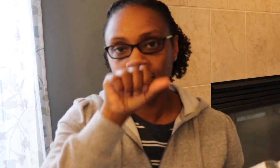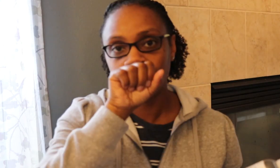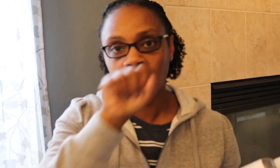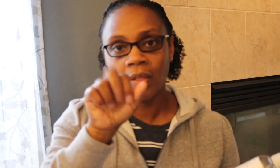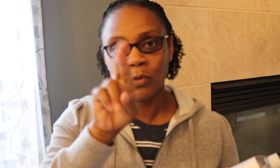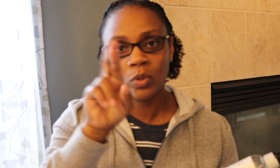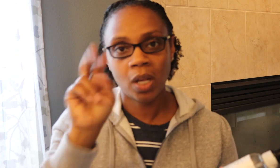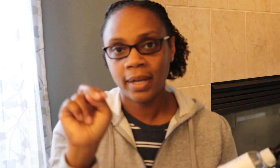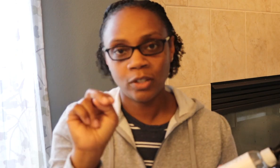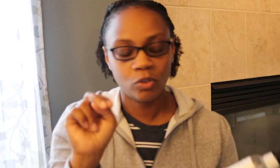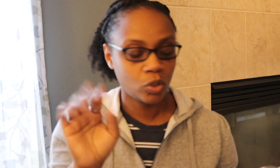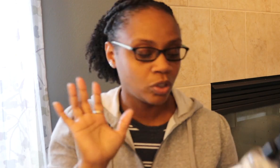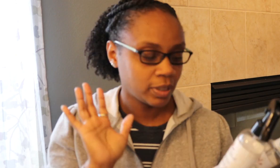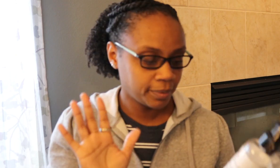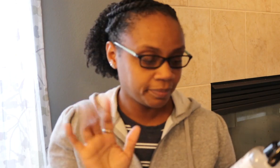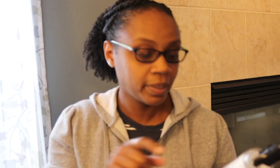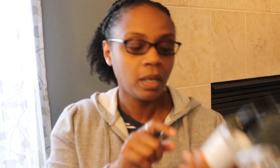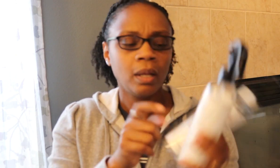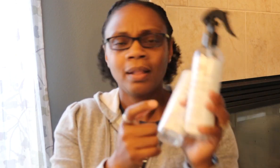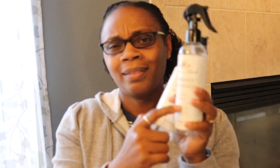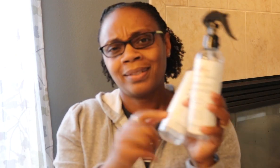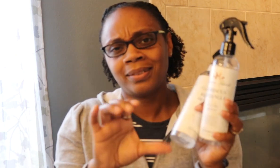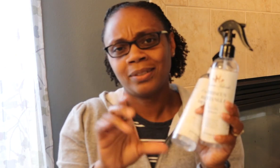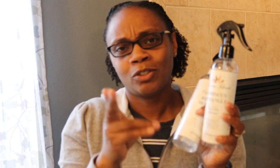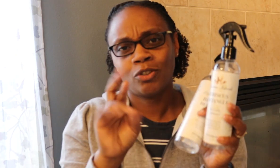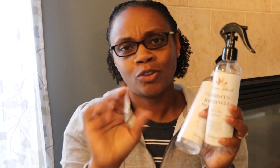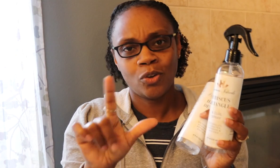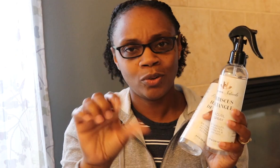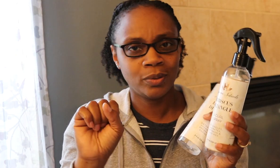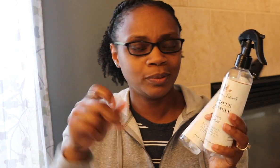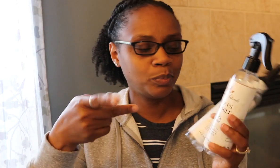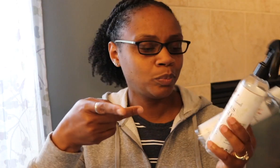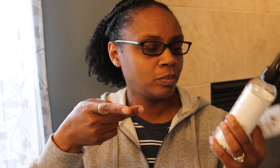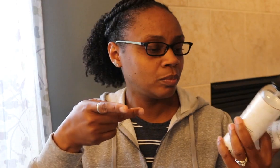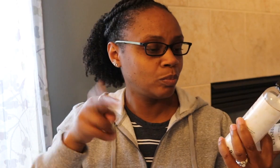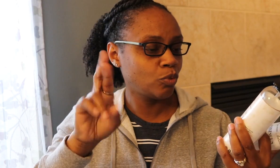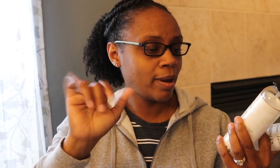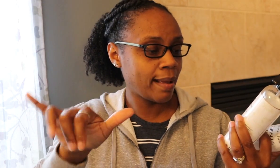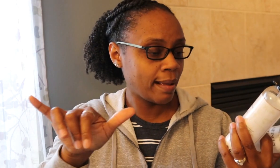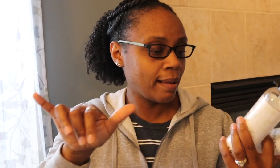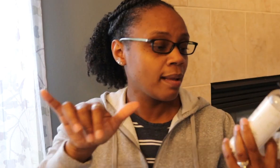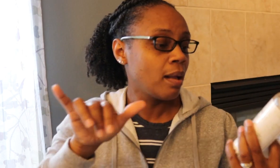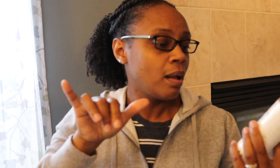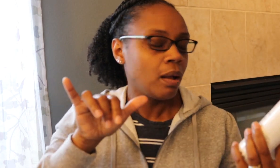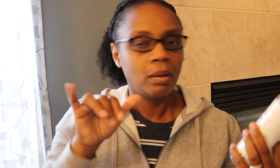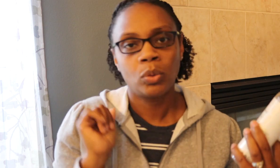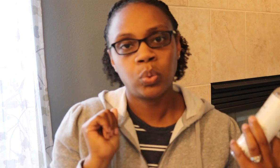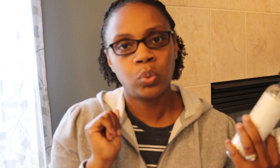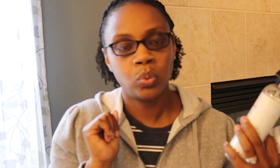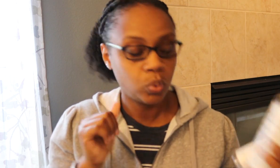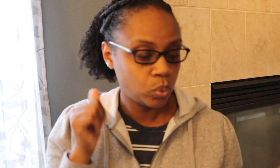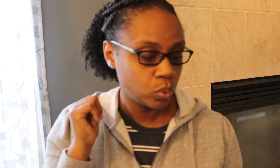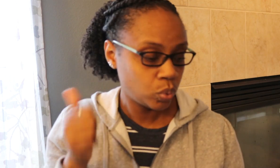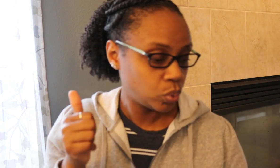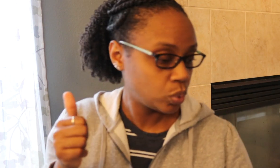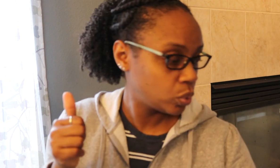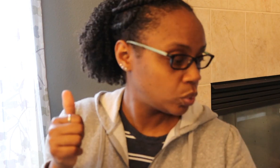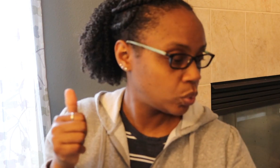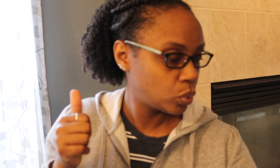I love Rosanna Naturals products. The Curl Spray in particular is